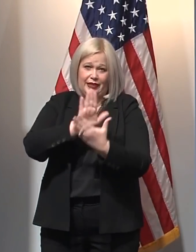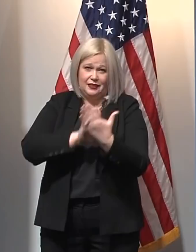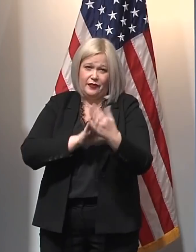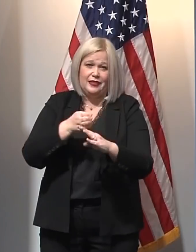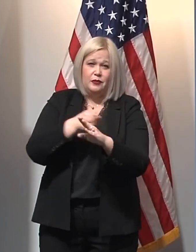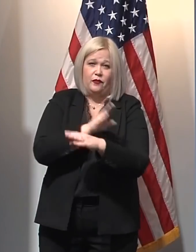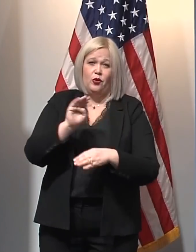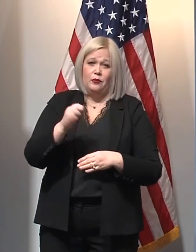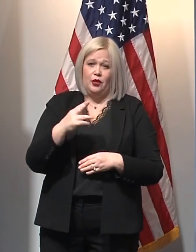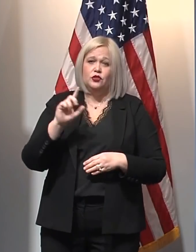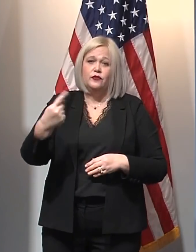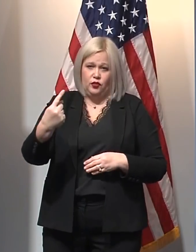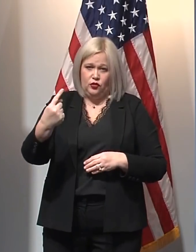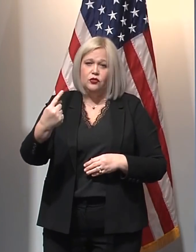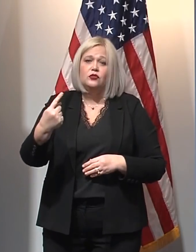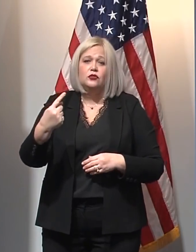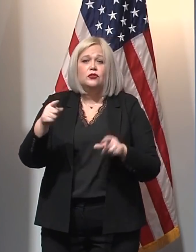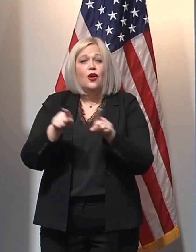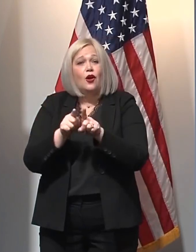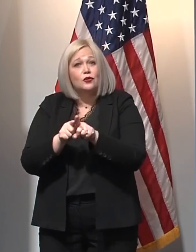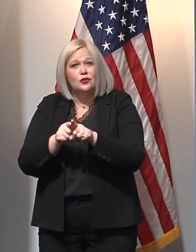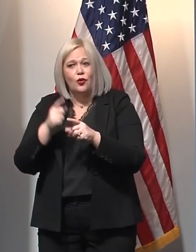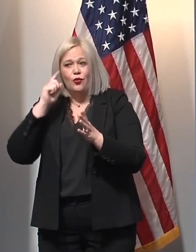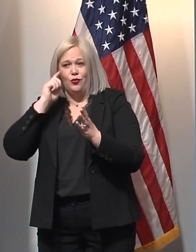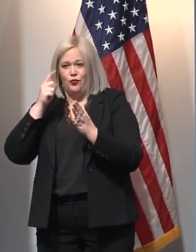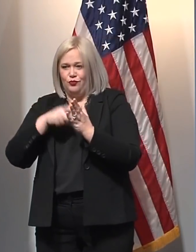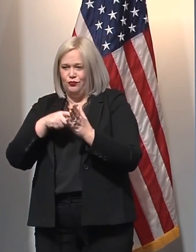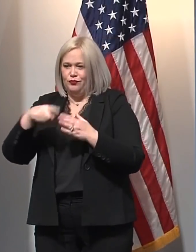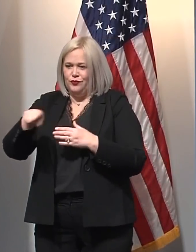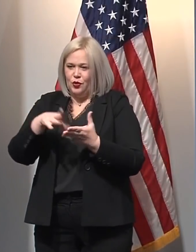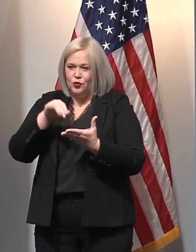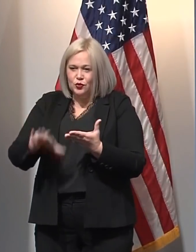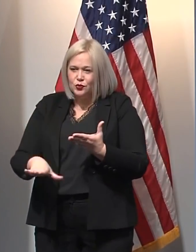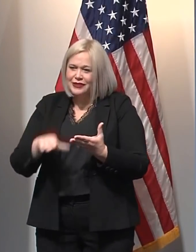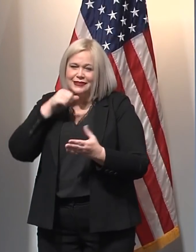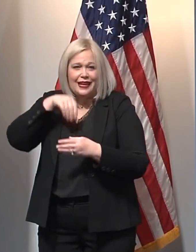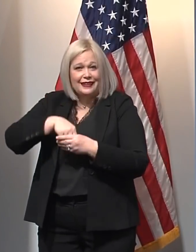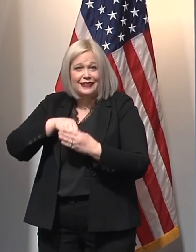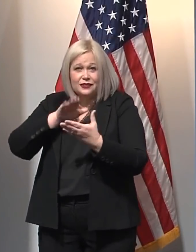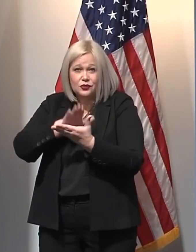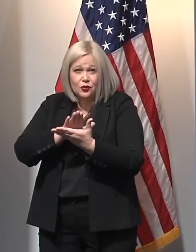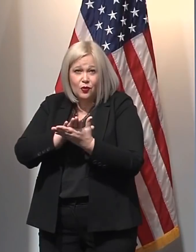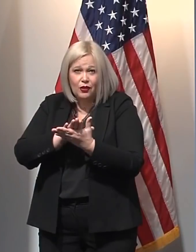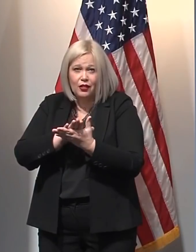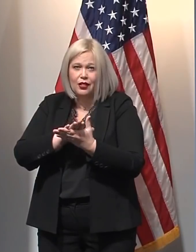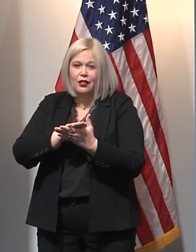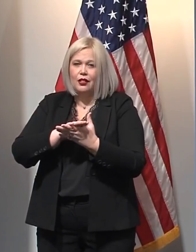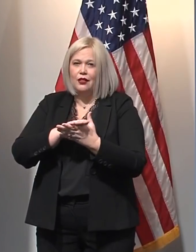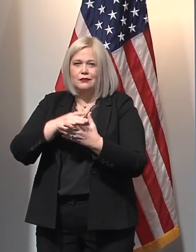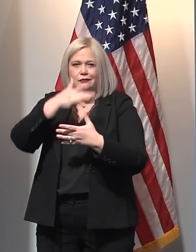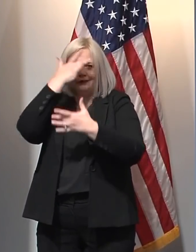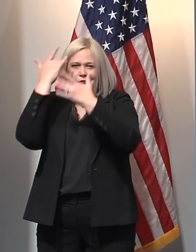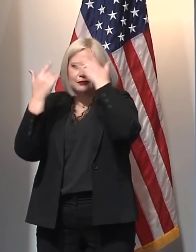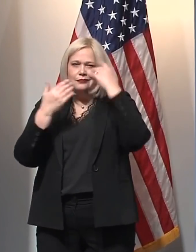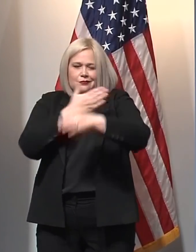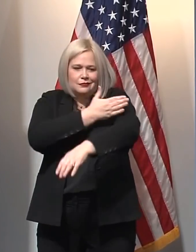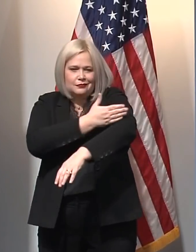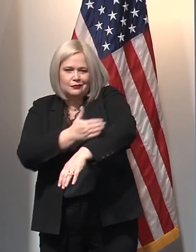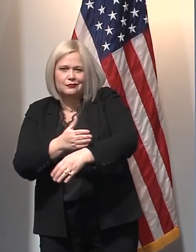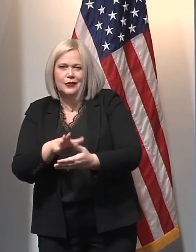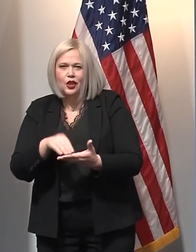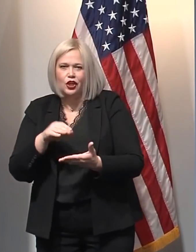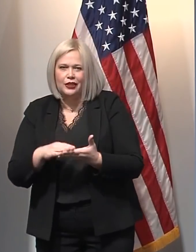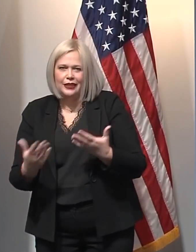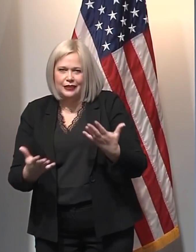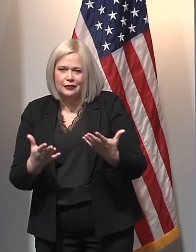so that we can address the learning loss that has occurred due to the pandemic. These one-time flexible dollars will be distributed